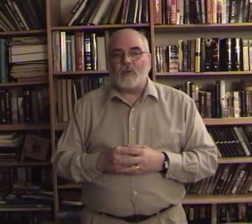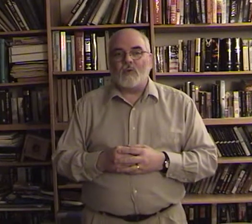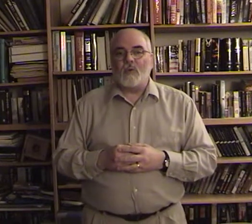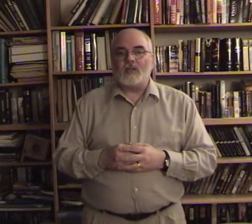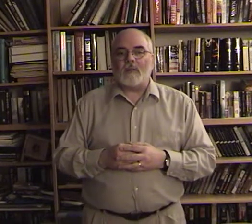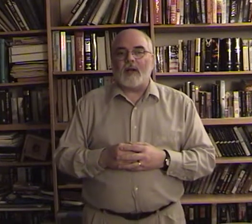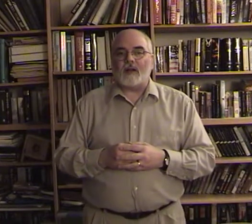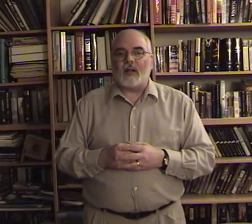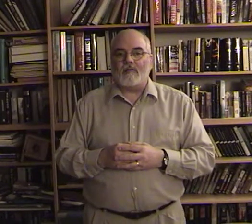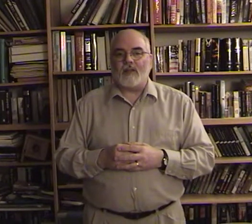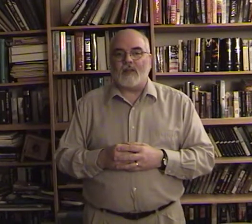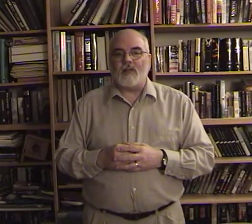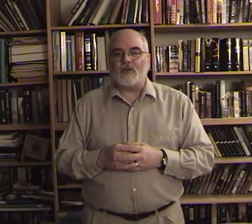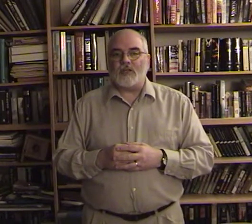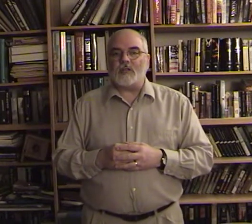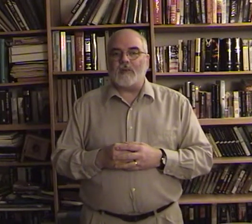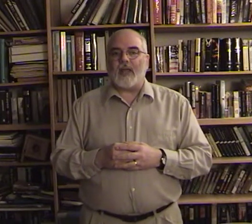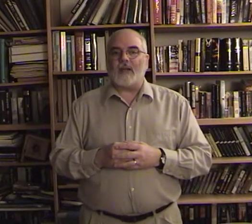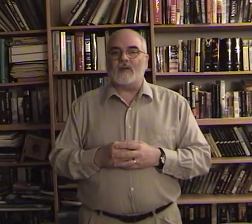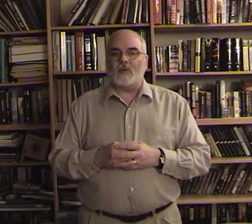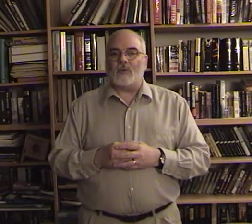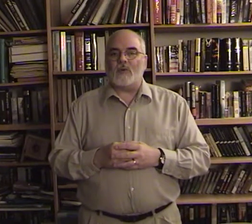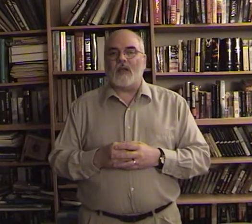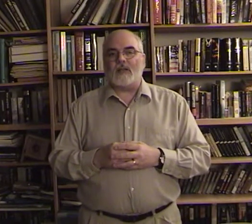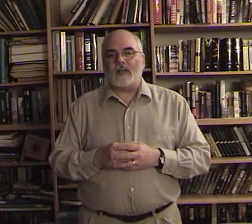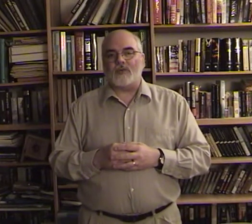was about everything jesus began to do and teach